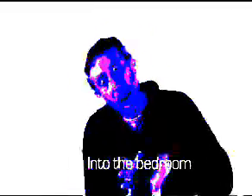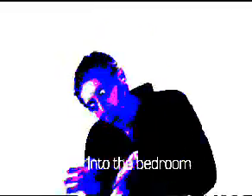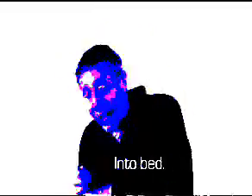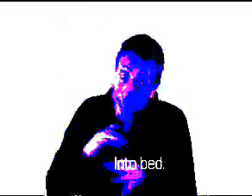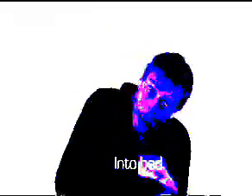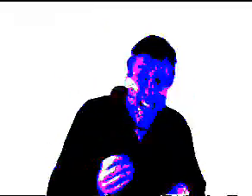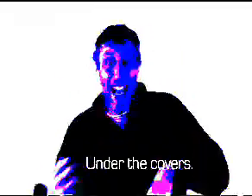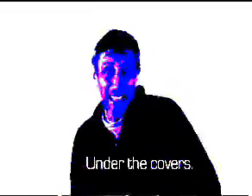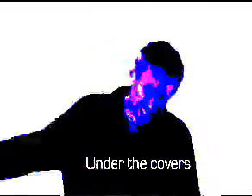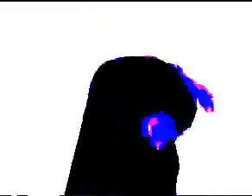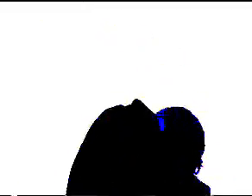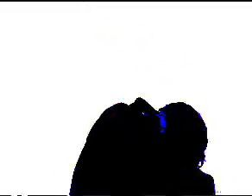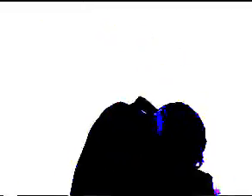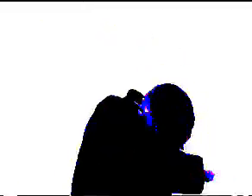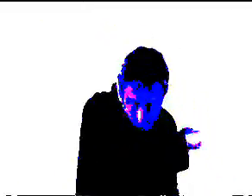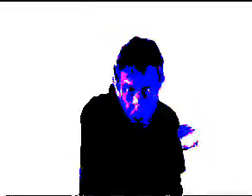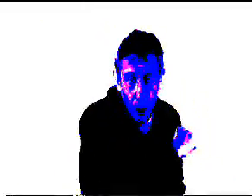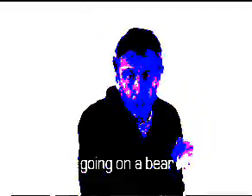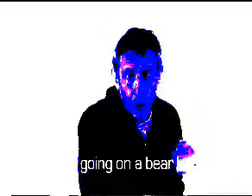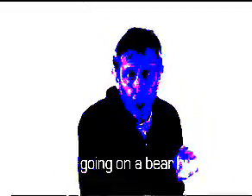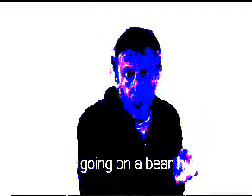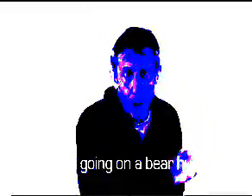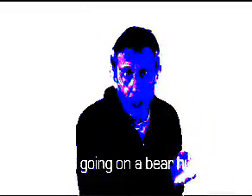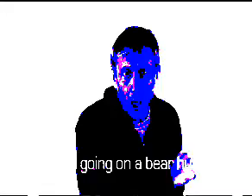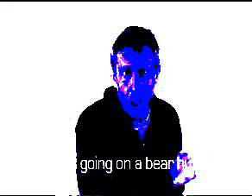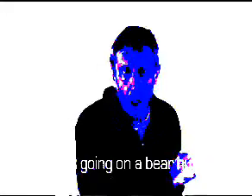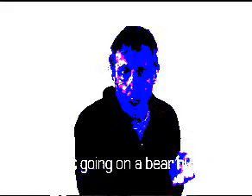Into the bedroom. Into the bed. Under the covers. I'm not going on a bear hunt again.